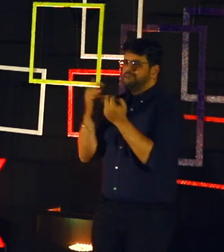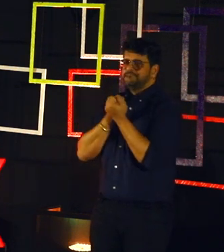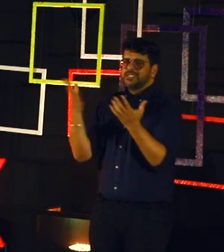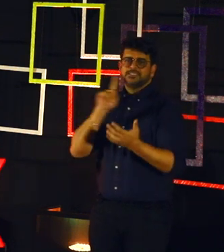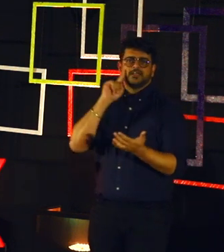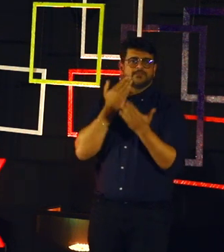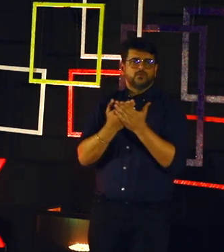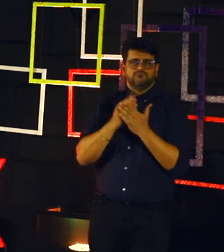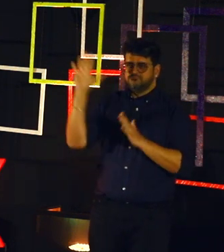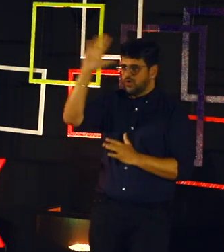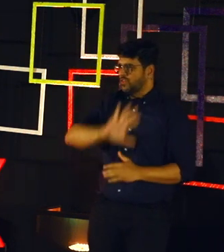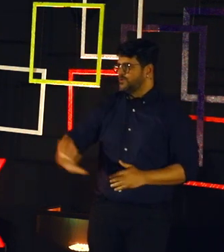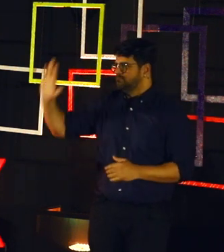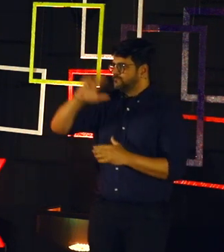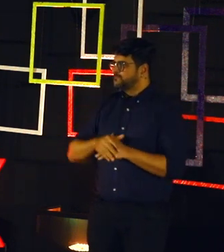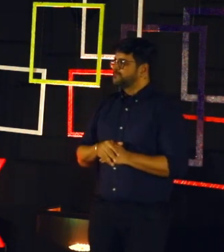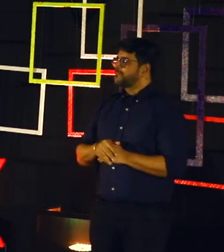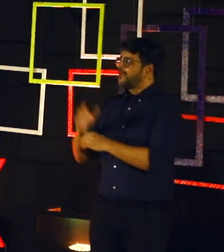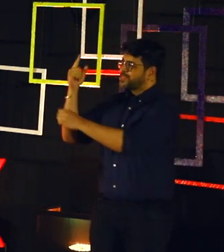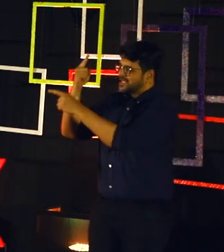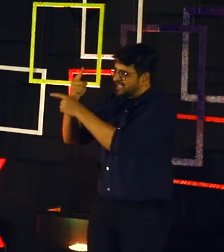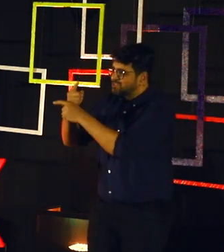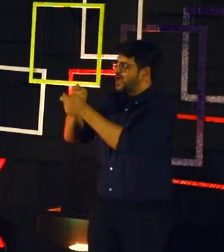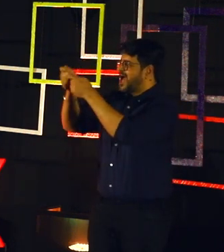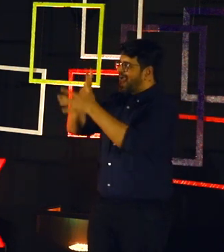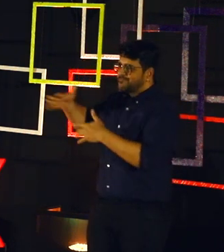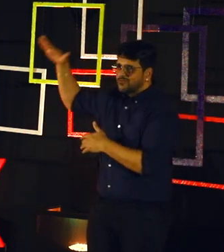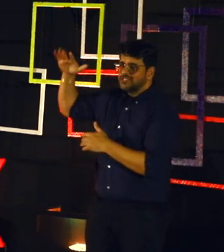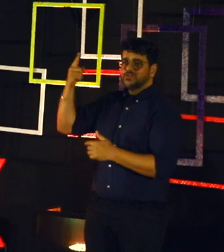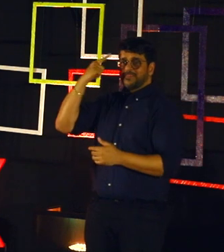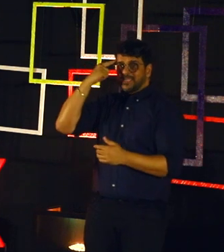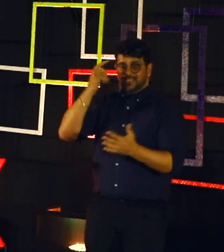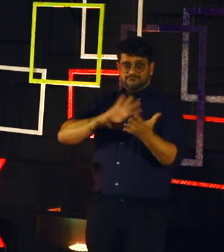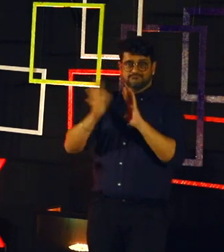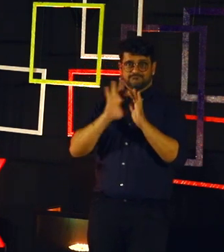I have been visiting many schools in India, over the country, deaf schools especially, meeting the teachers, the administrators.